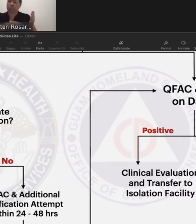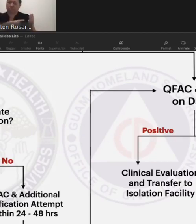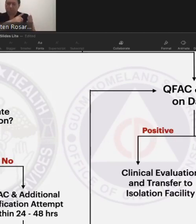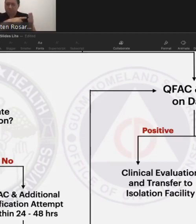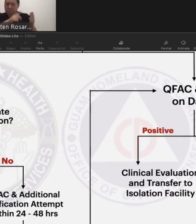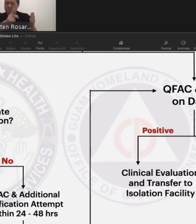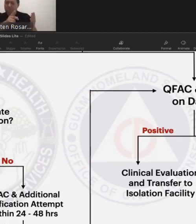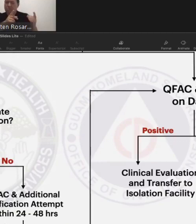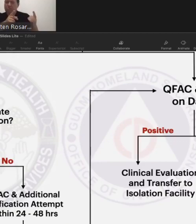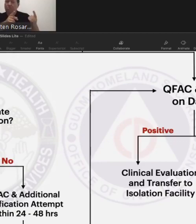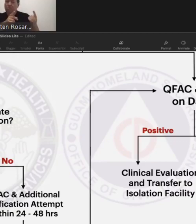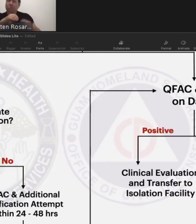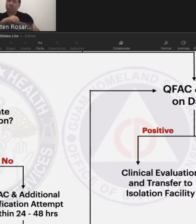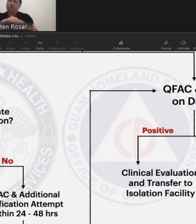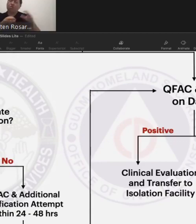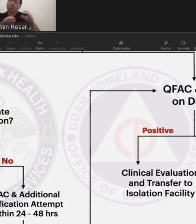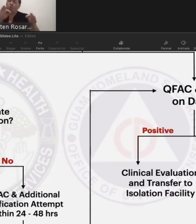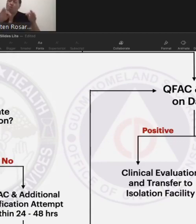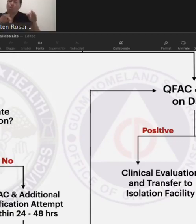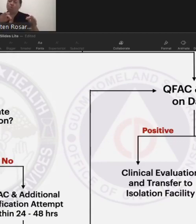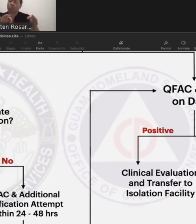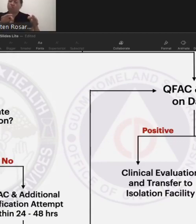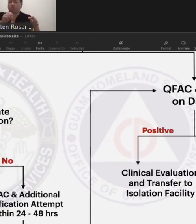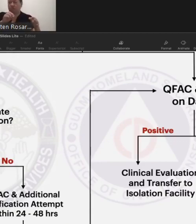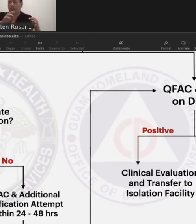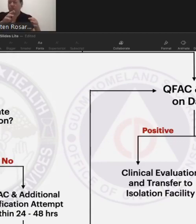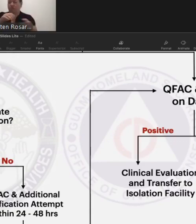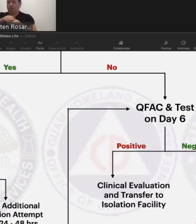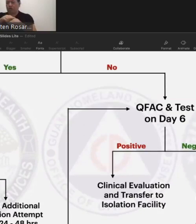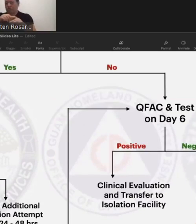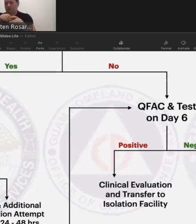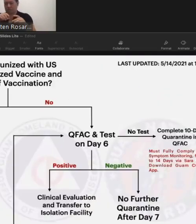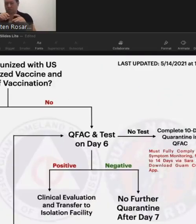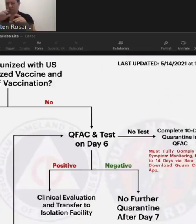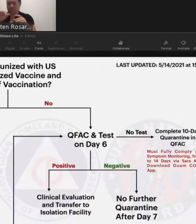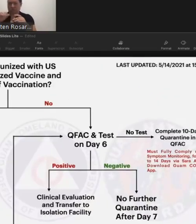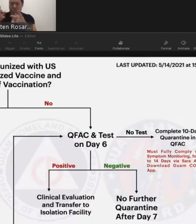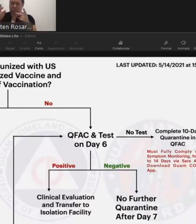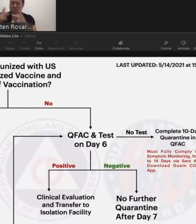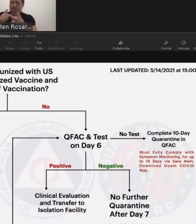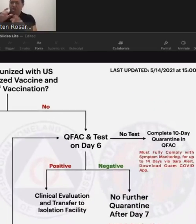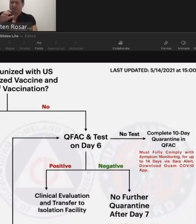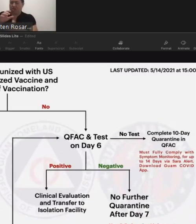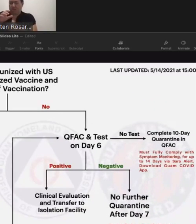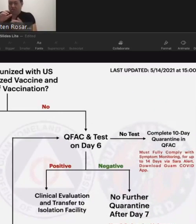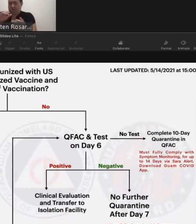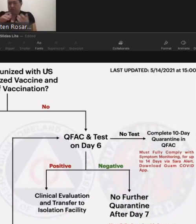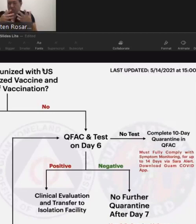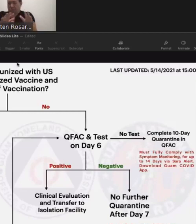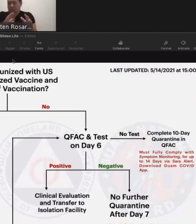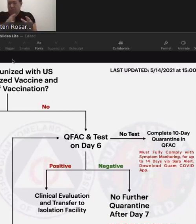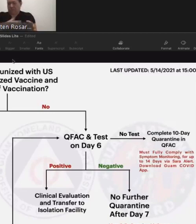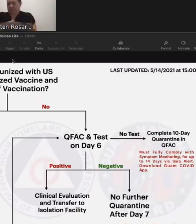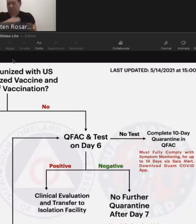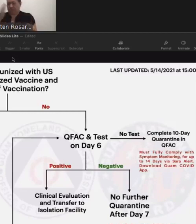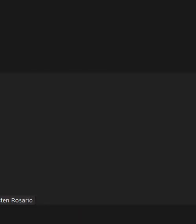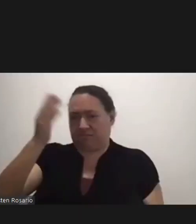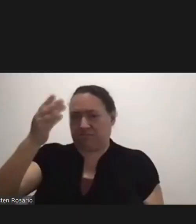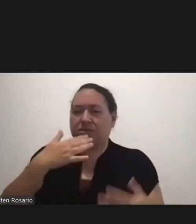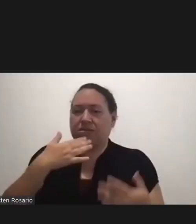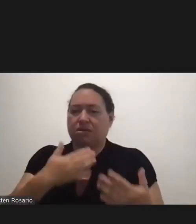The Port Or At The QFAC And So With That That Concludes My Slide Presentation Thank You